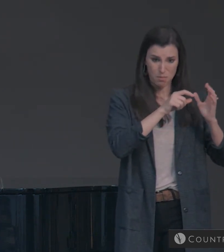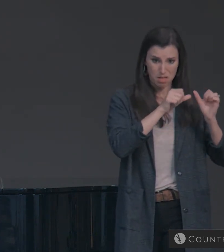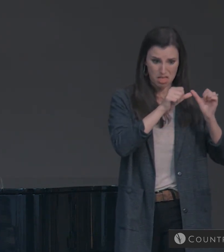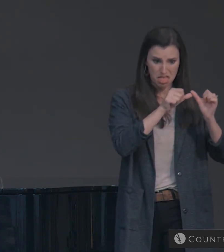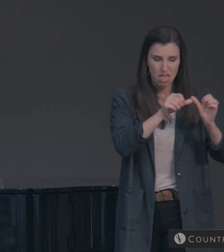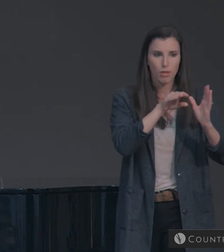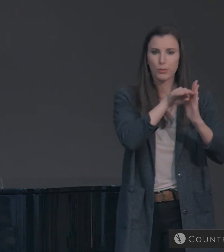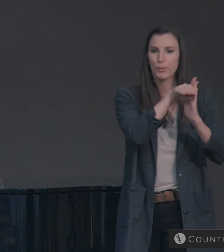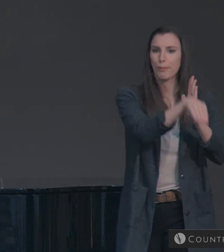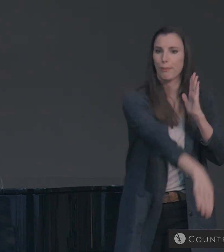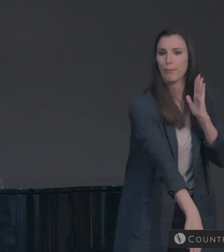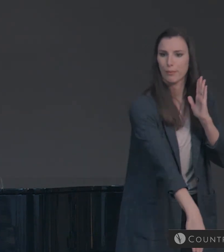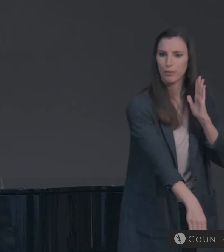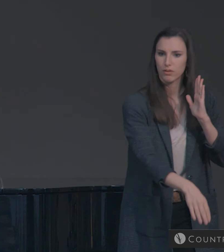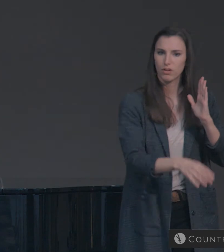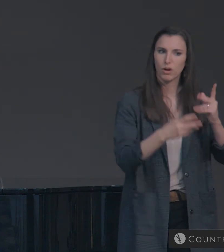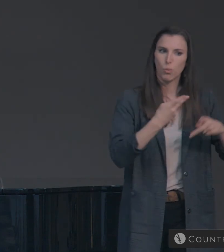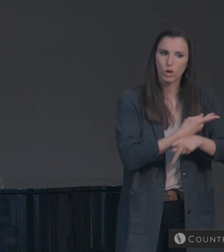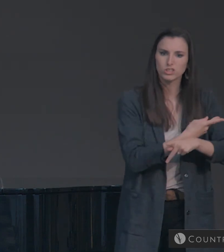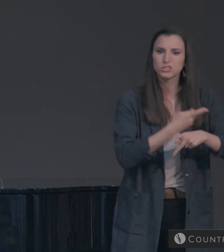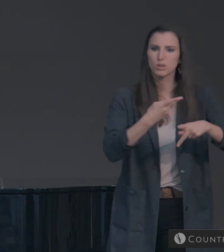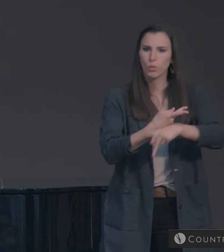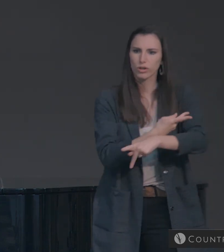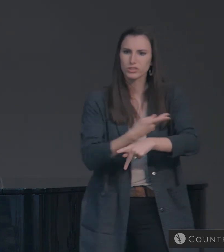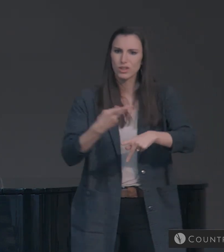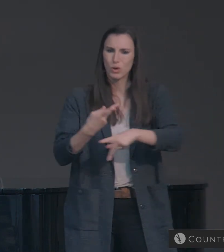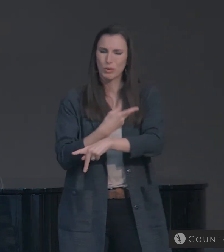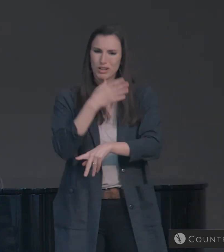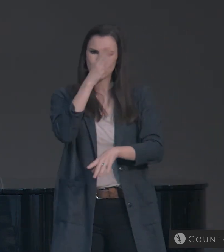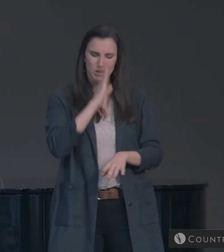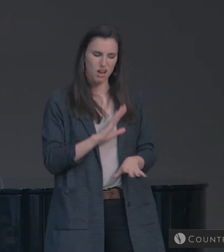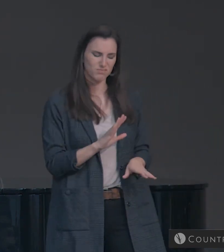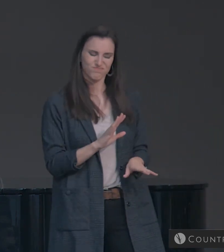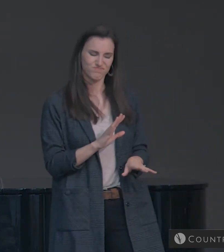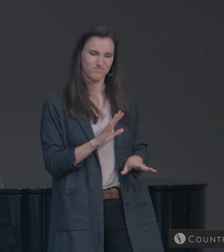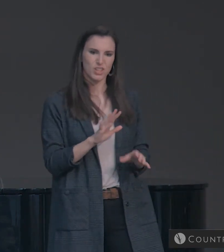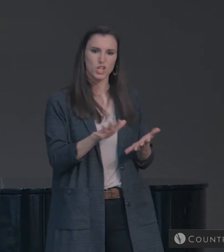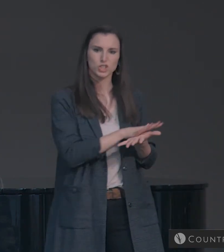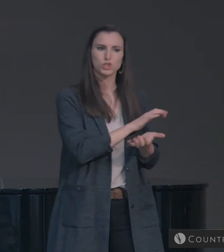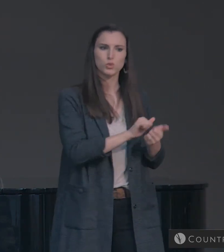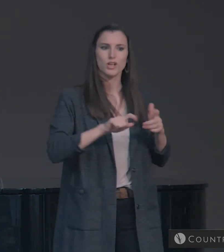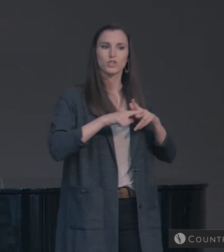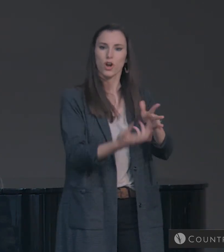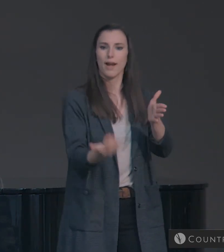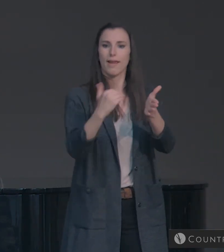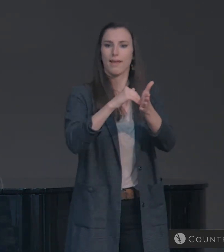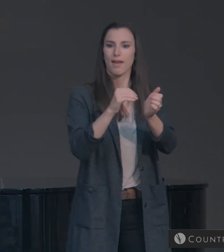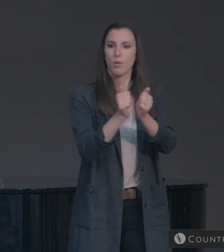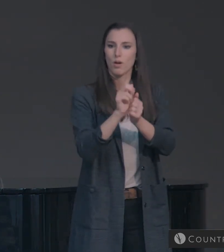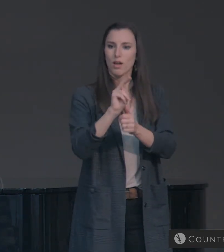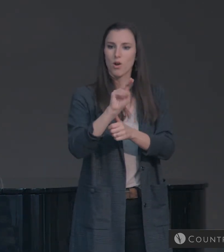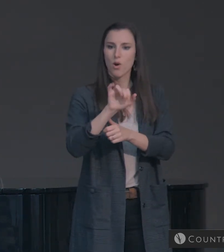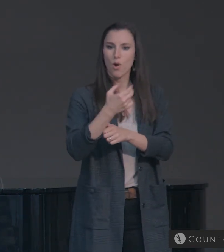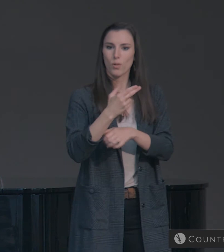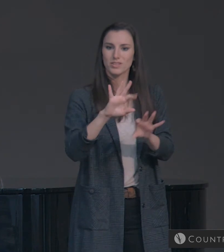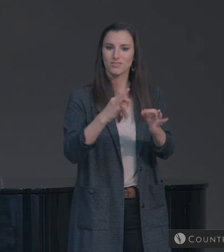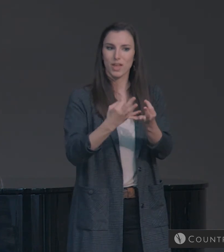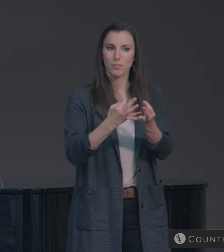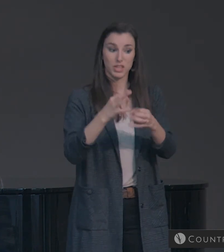spiral. So God starts over with Noah and his family and the earth was completely changed.